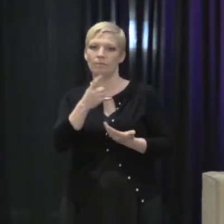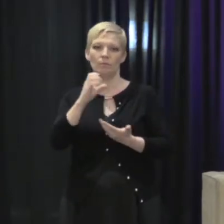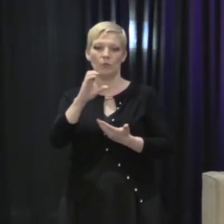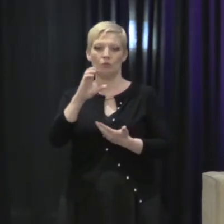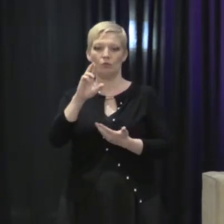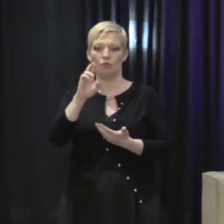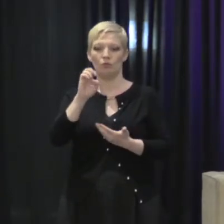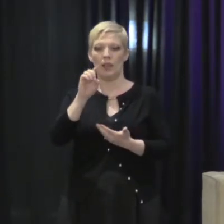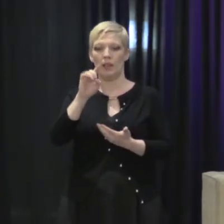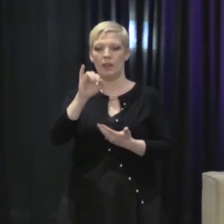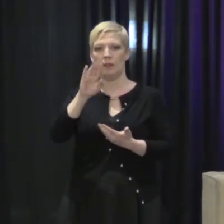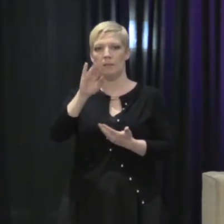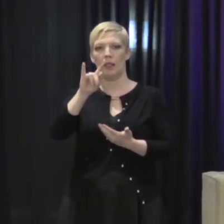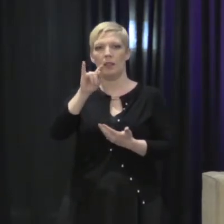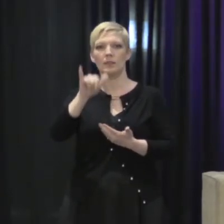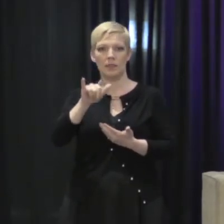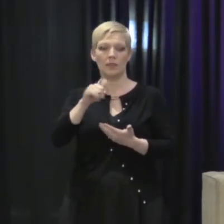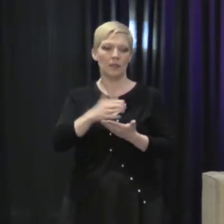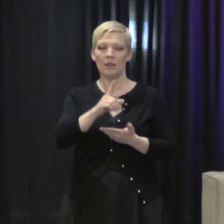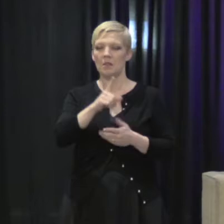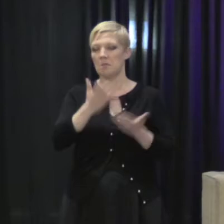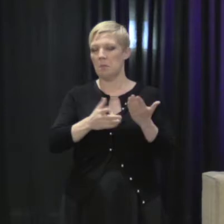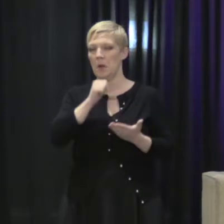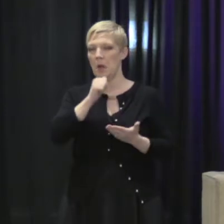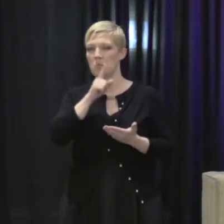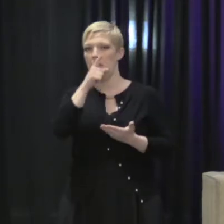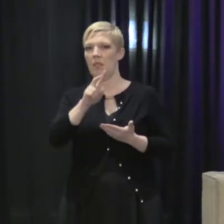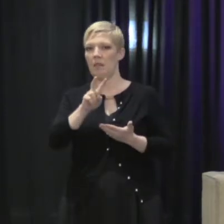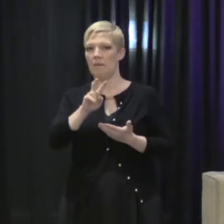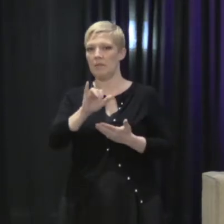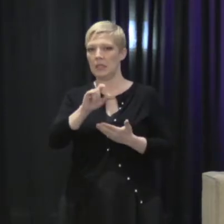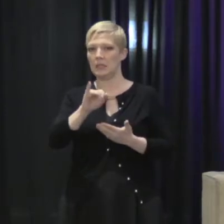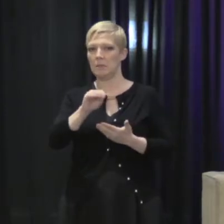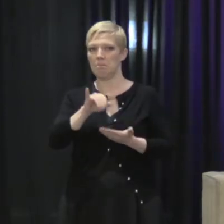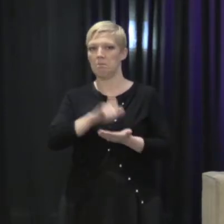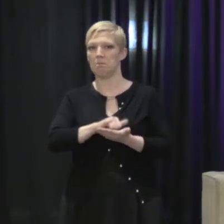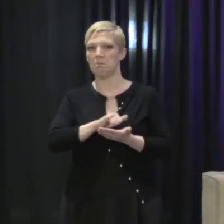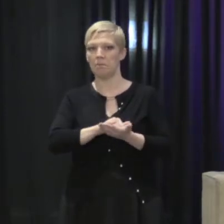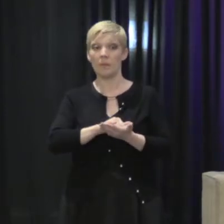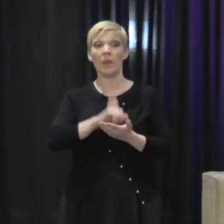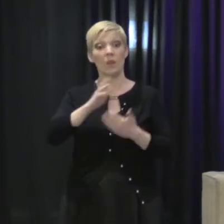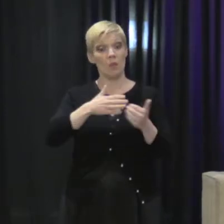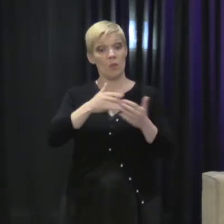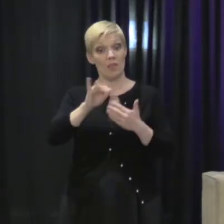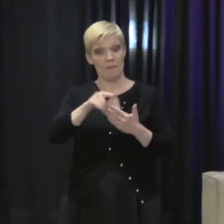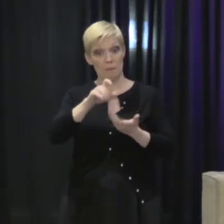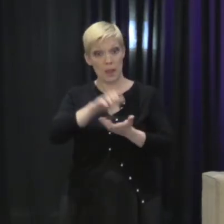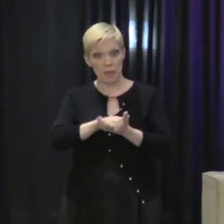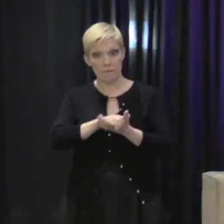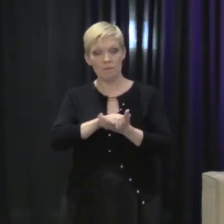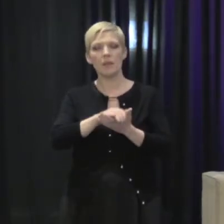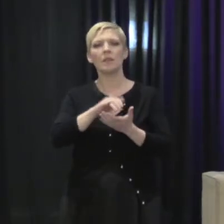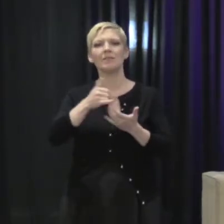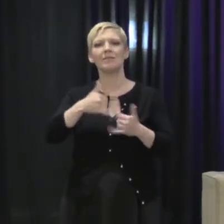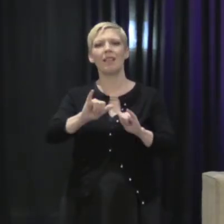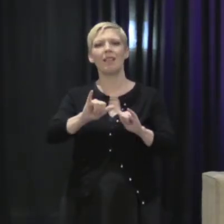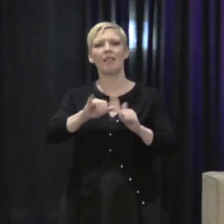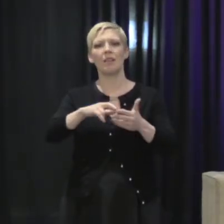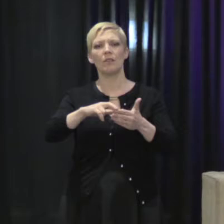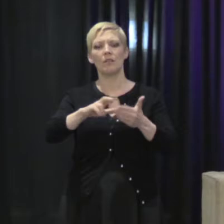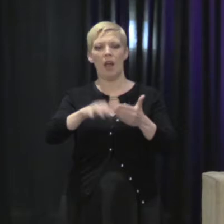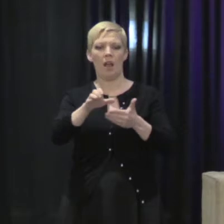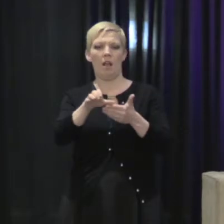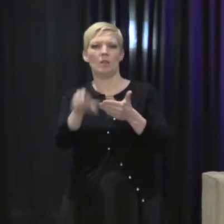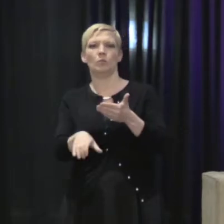she wanted it, or he can't be a real victim. And even when the victim was believed, the consequences for the usually